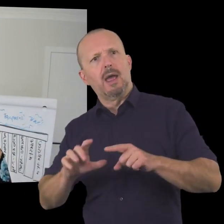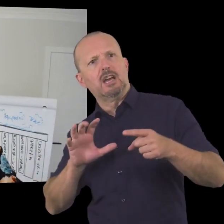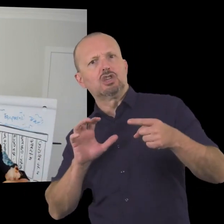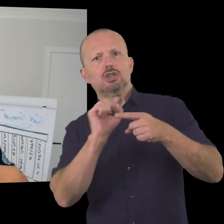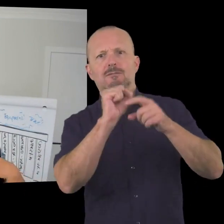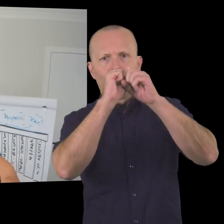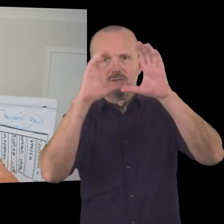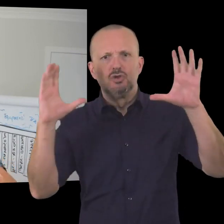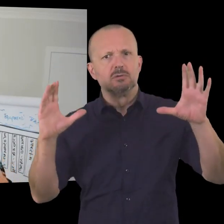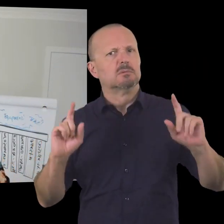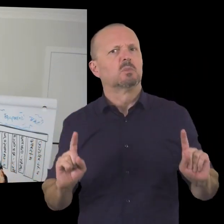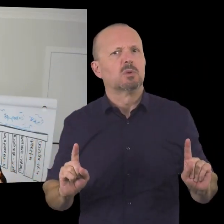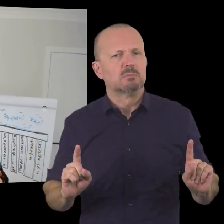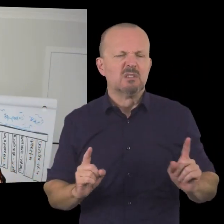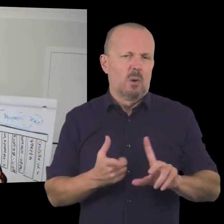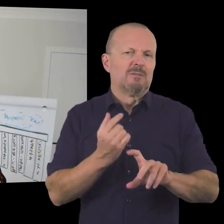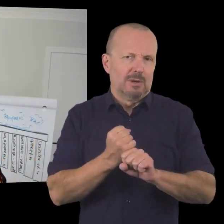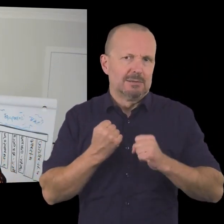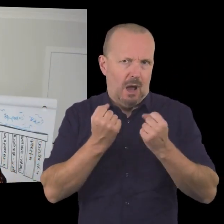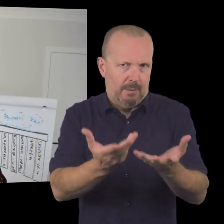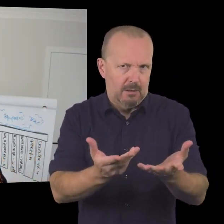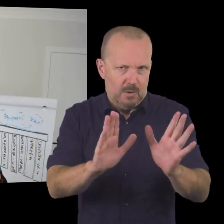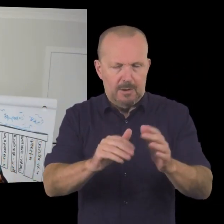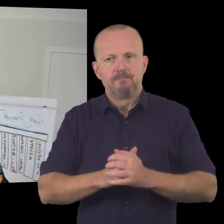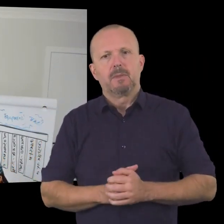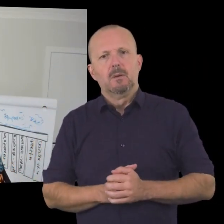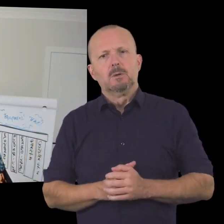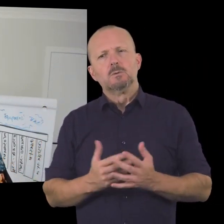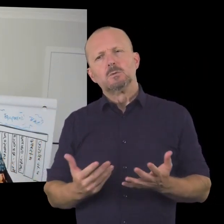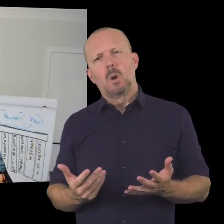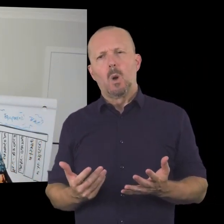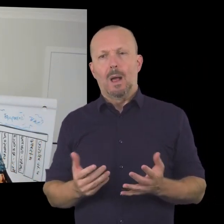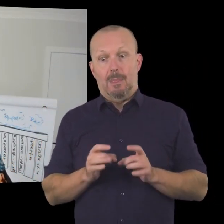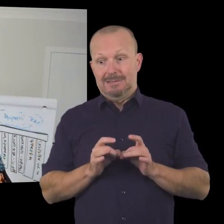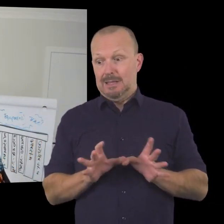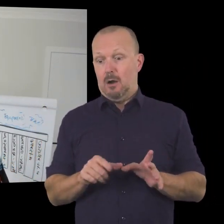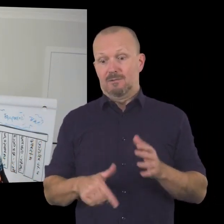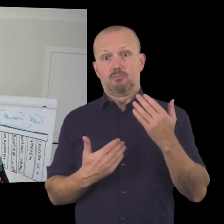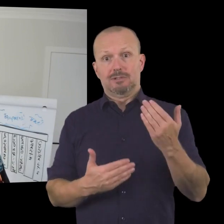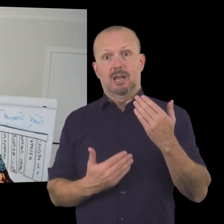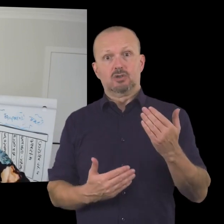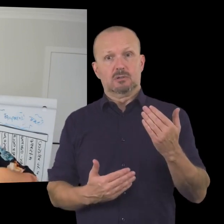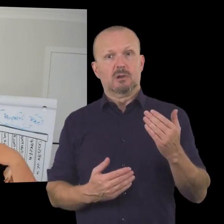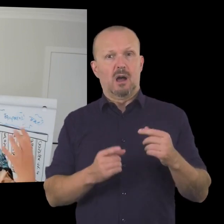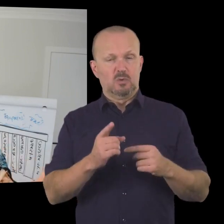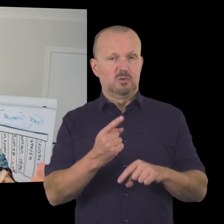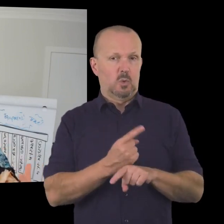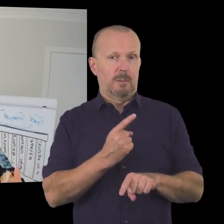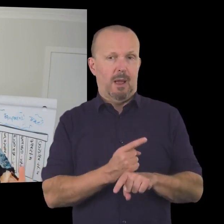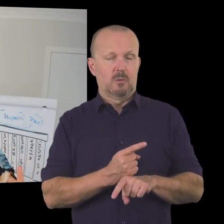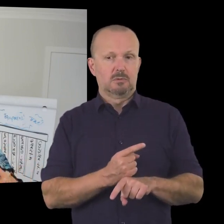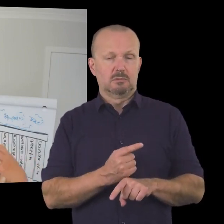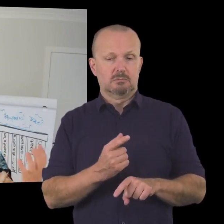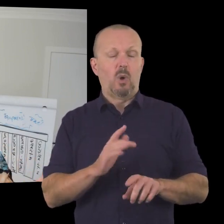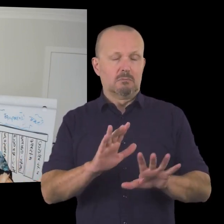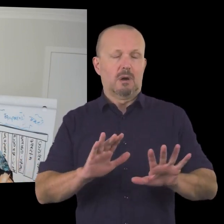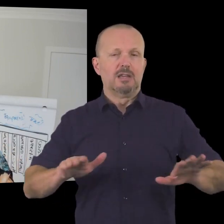uh i'm going to give you a couple of really quick uh examples so uh at the start of the session i shared uh